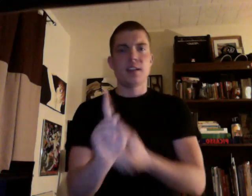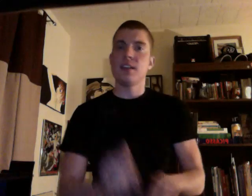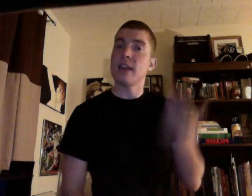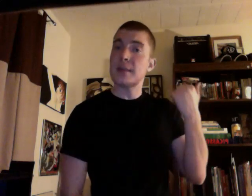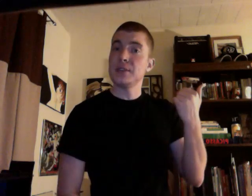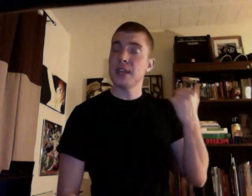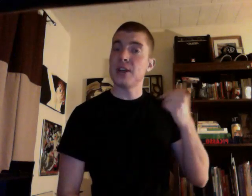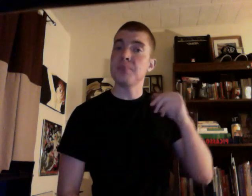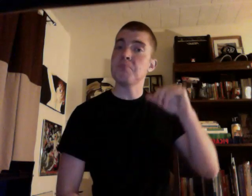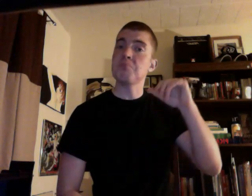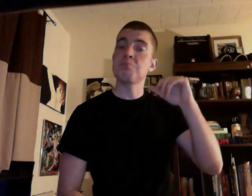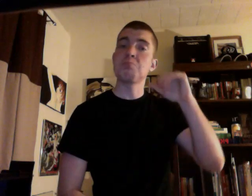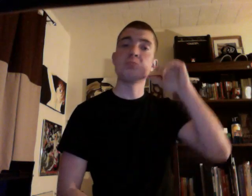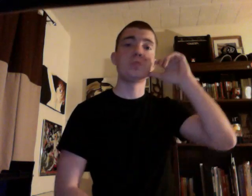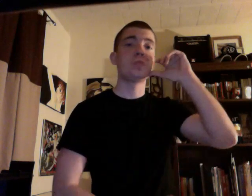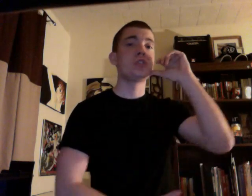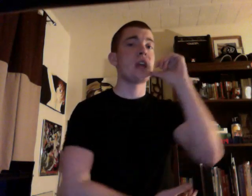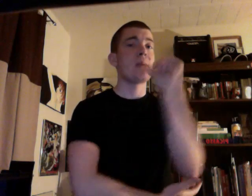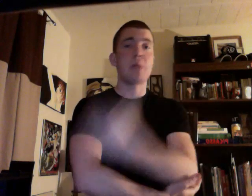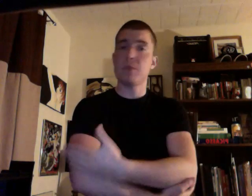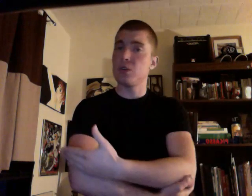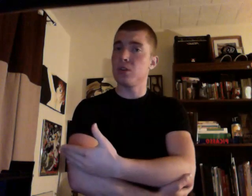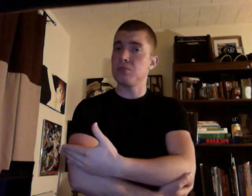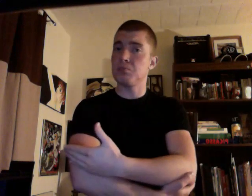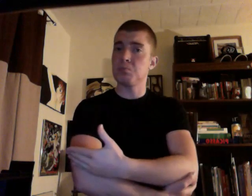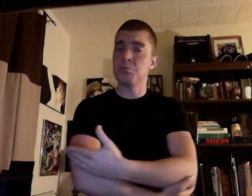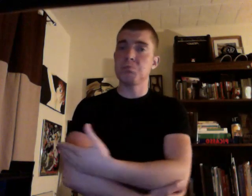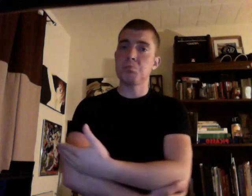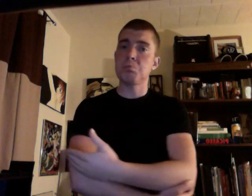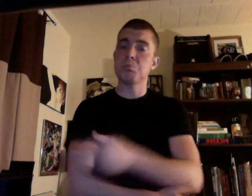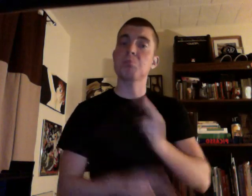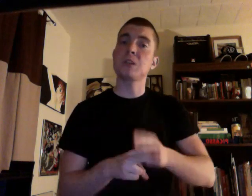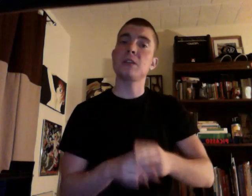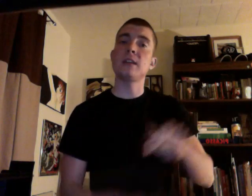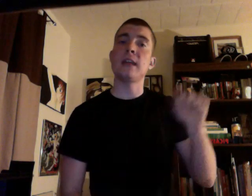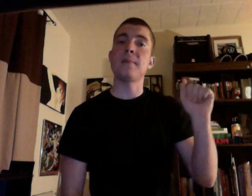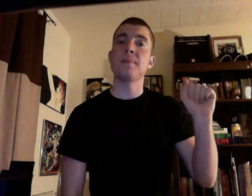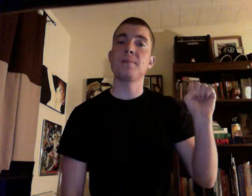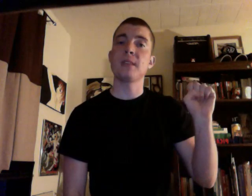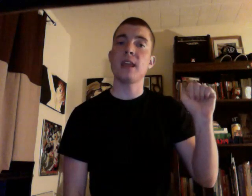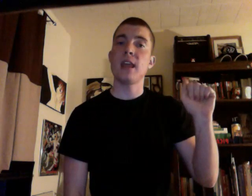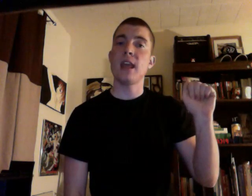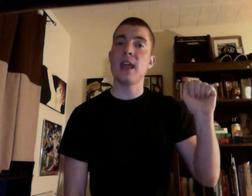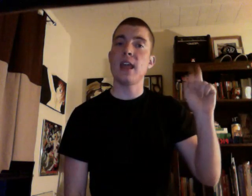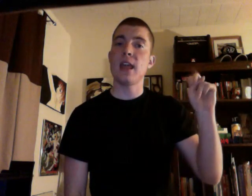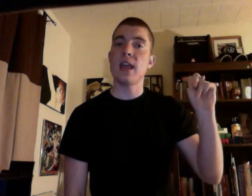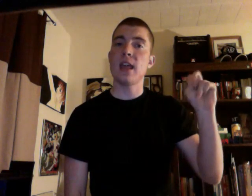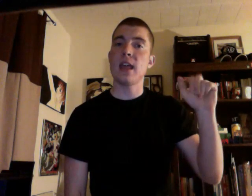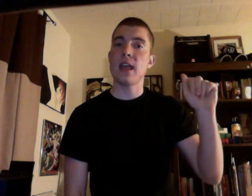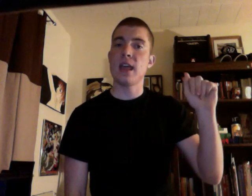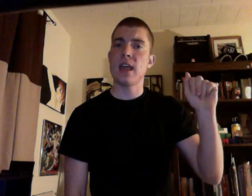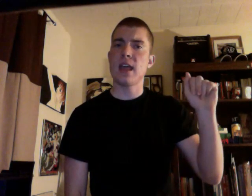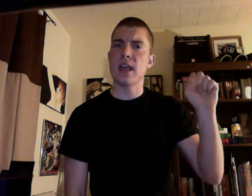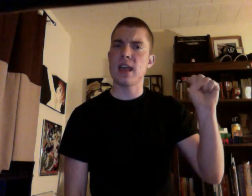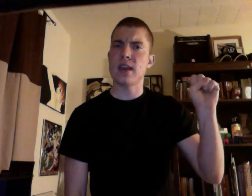Nine months later, she had a baby girl named, and